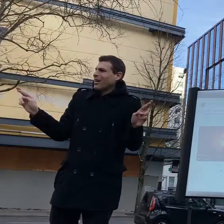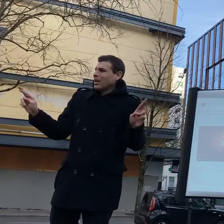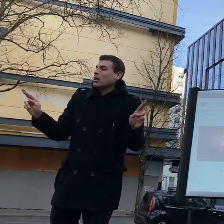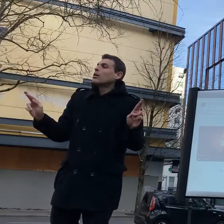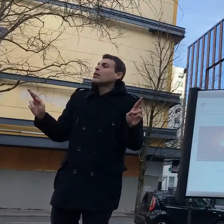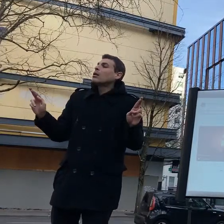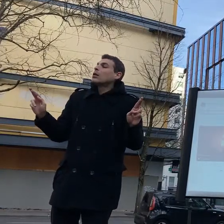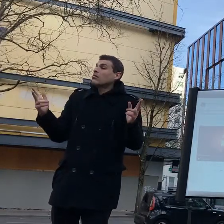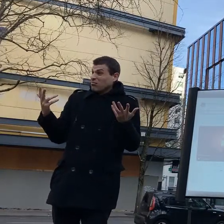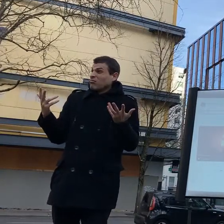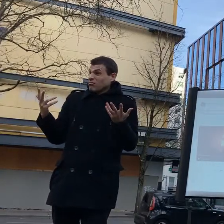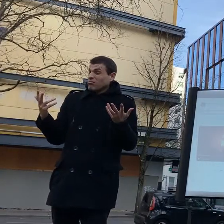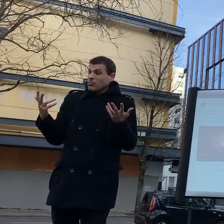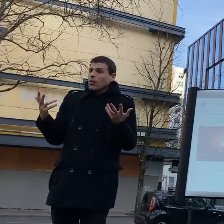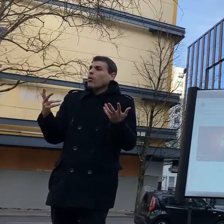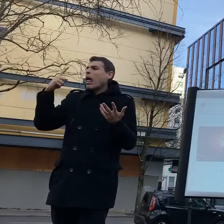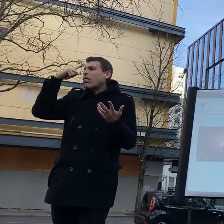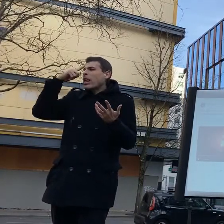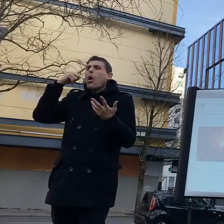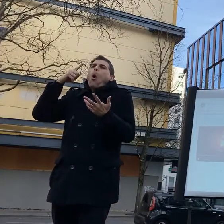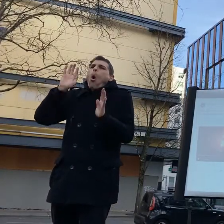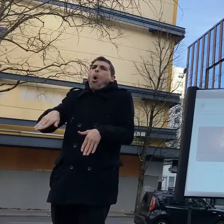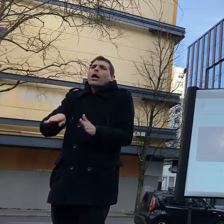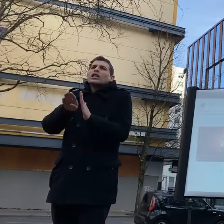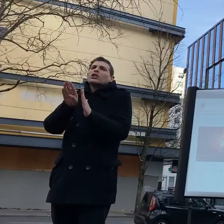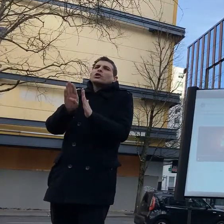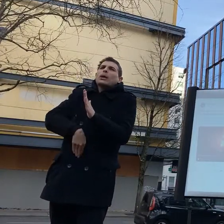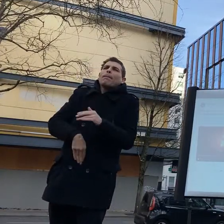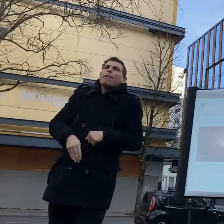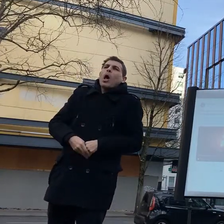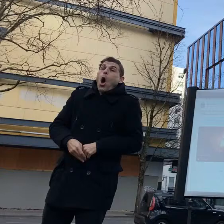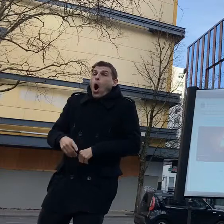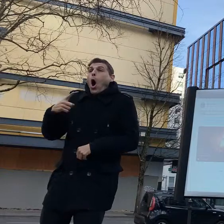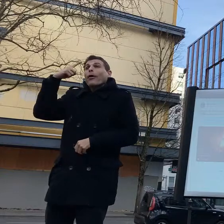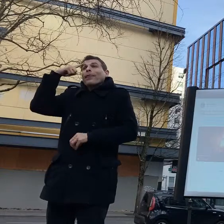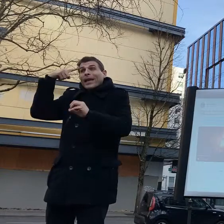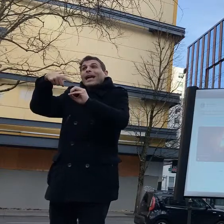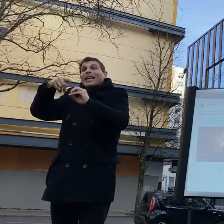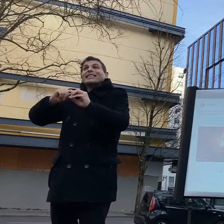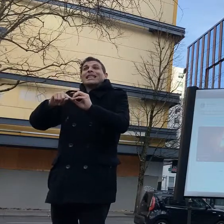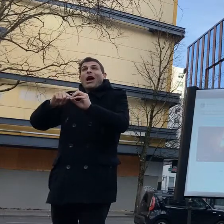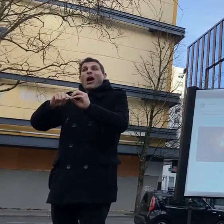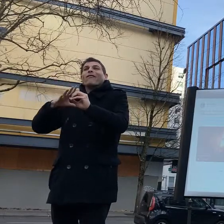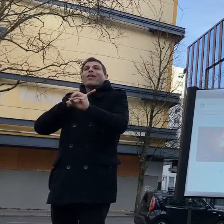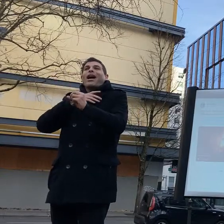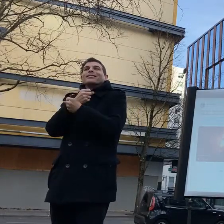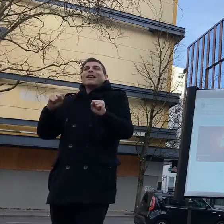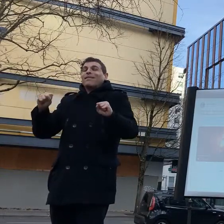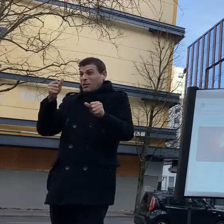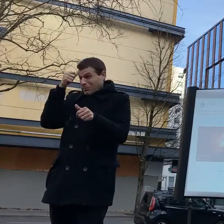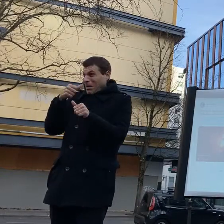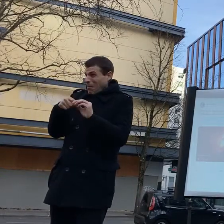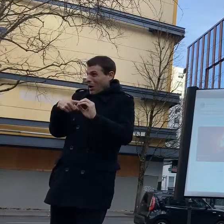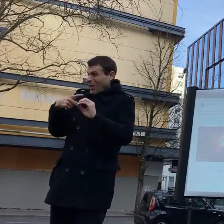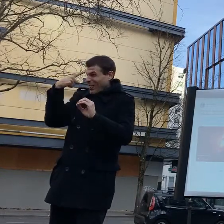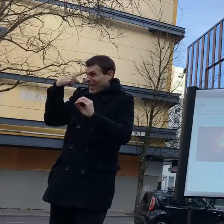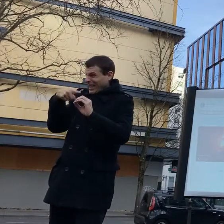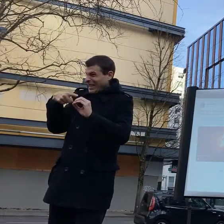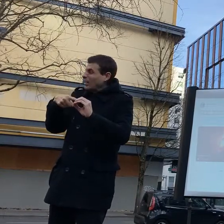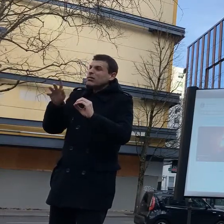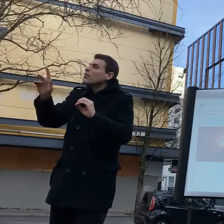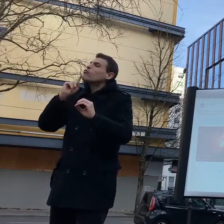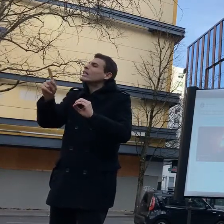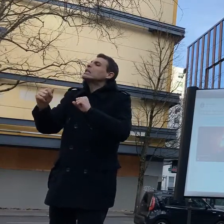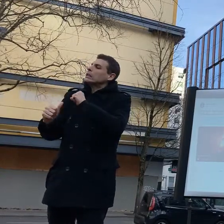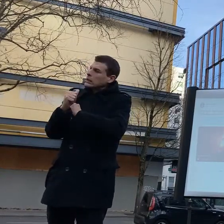dermal uptake and as we saw skin burns are real right so unless you have full skin coverage or